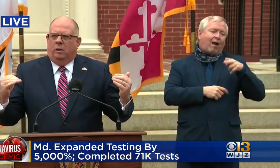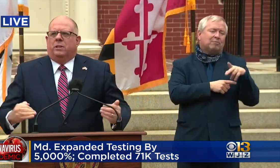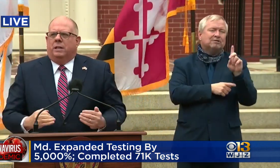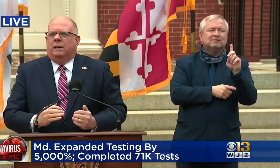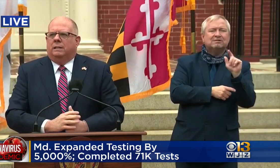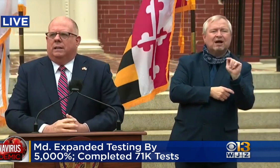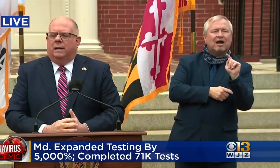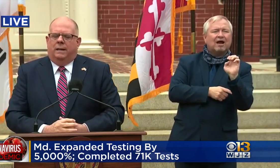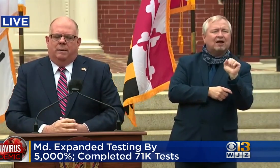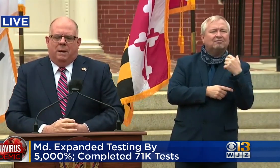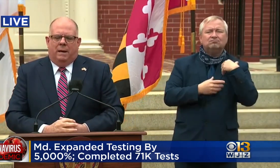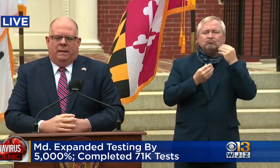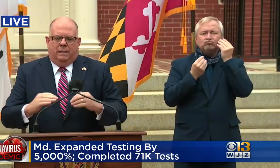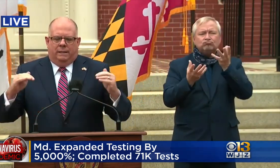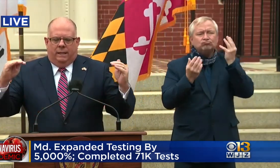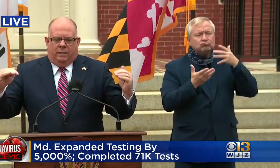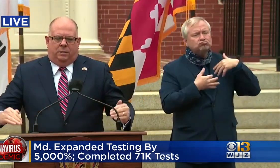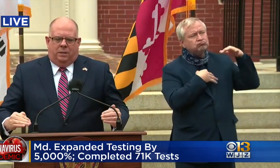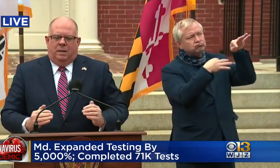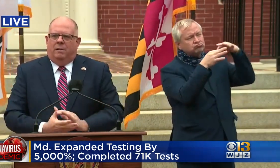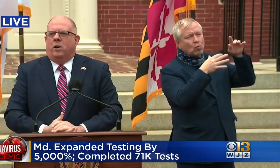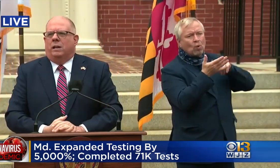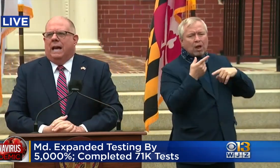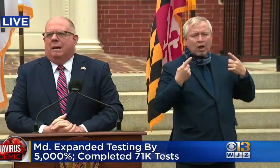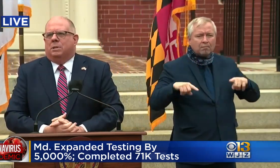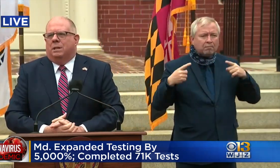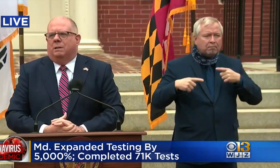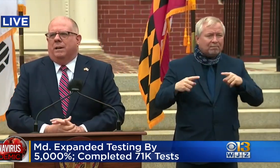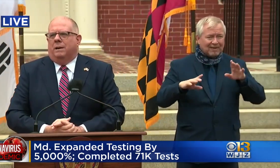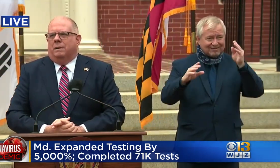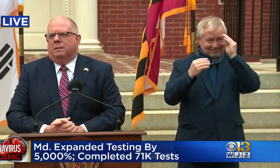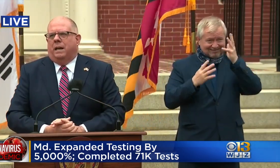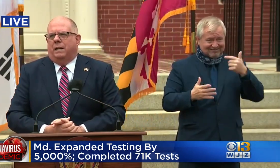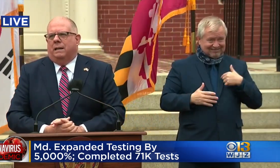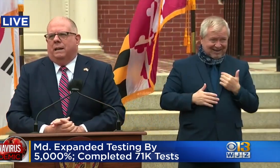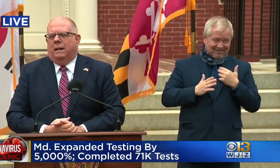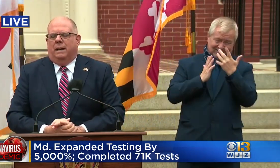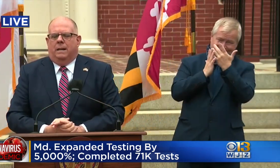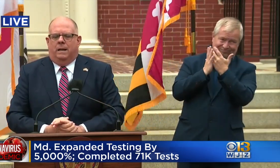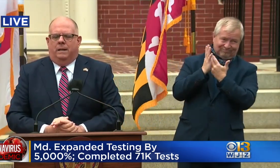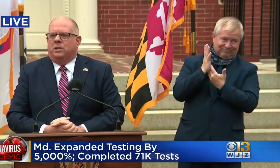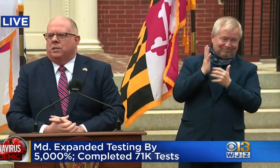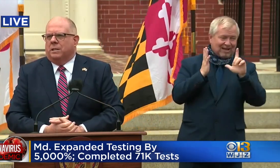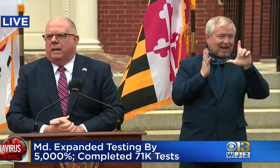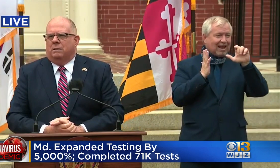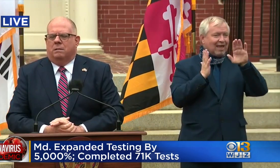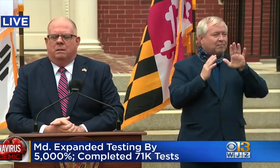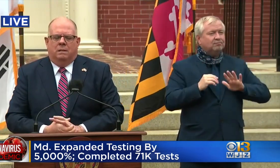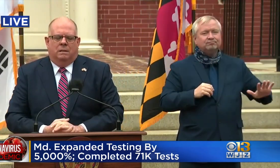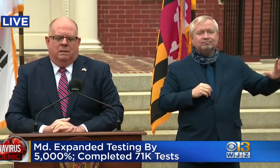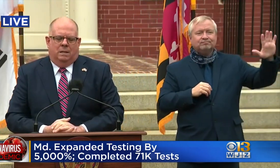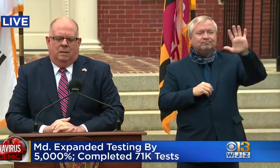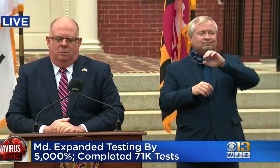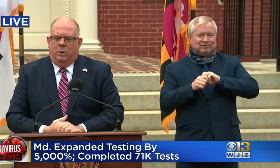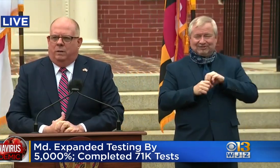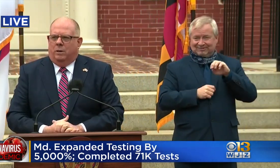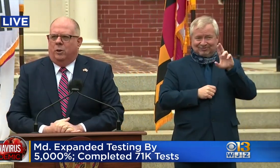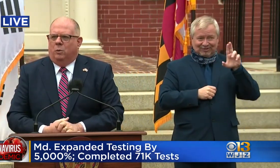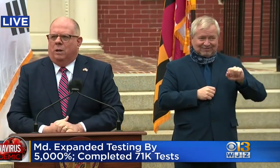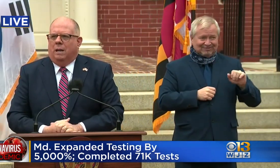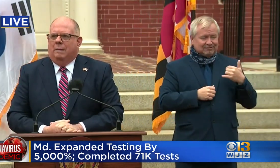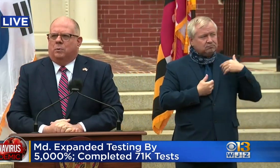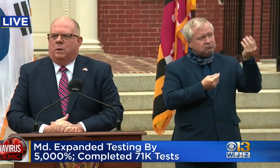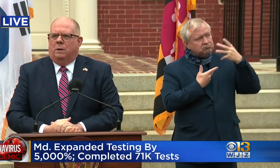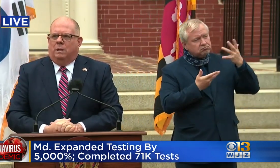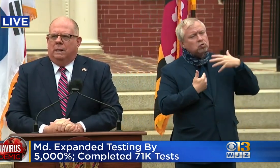on all of the, a list of all the labs that are in our state and in each of the states. We already